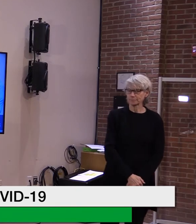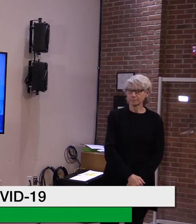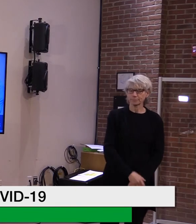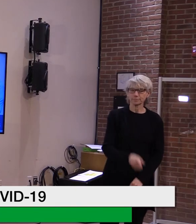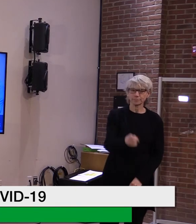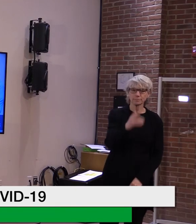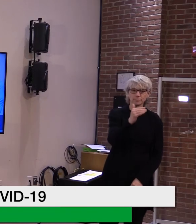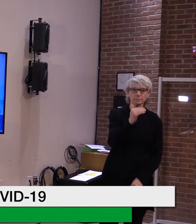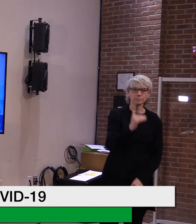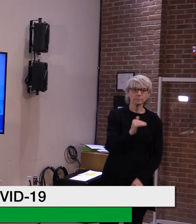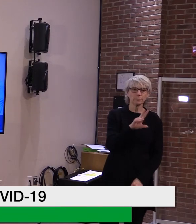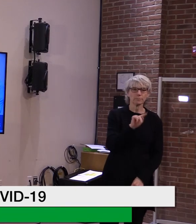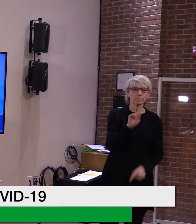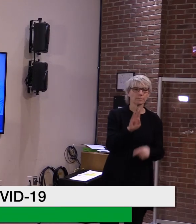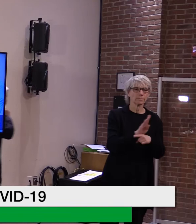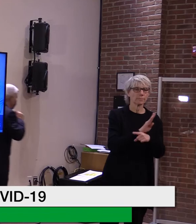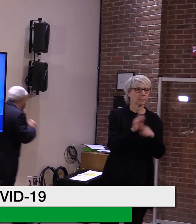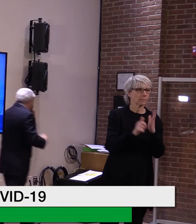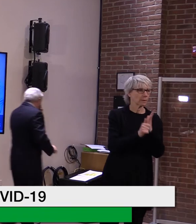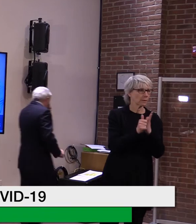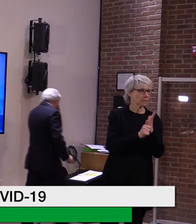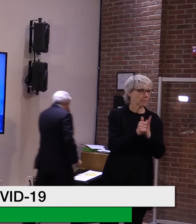Tim from our business magazine.